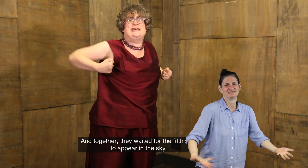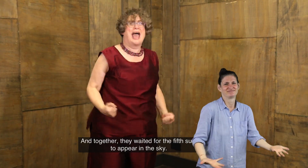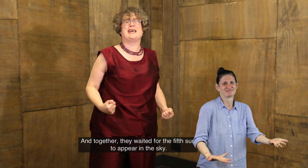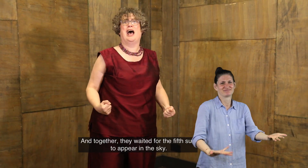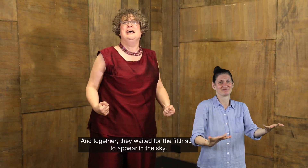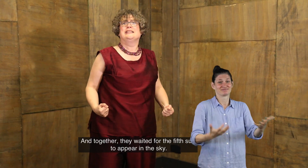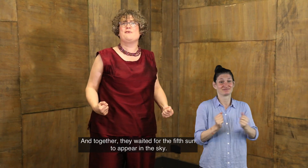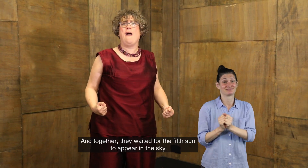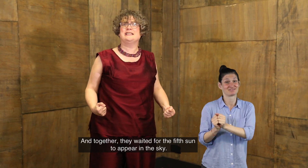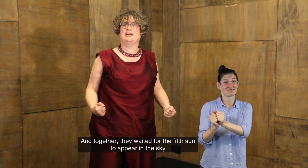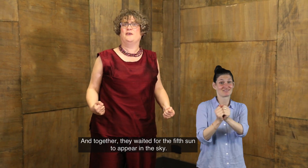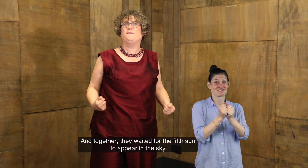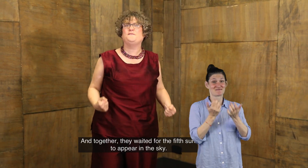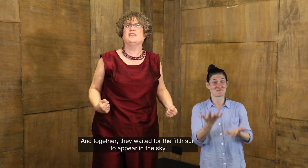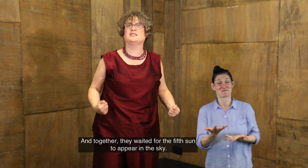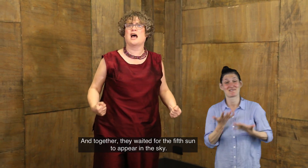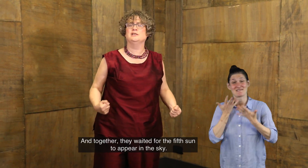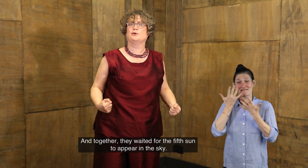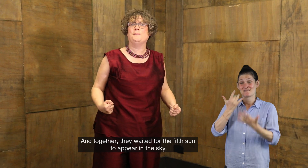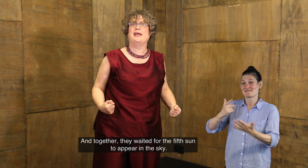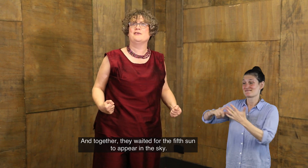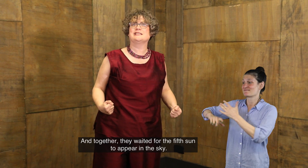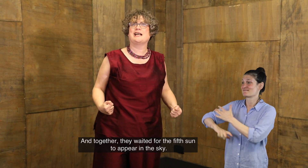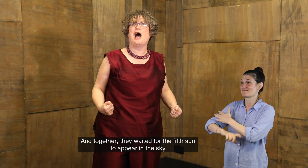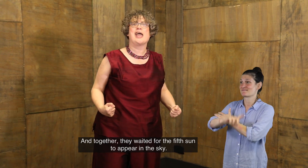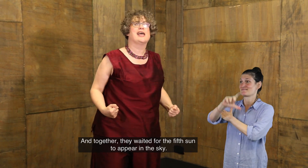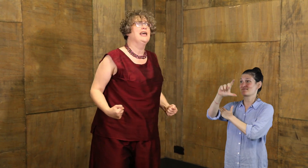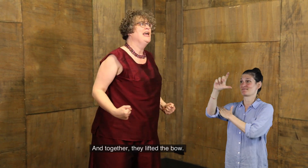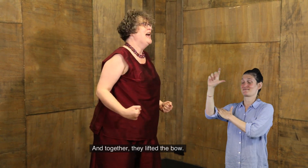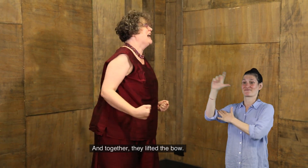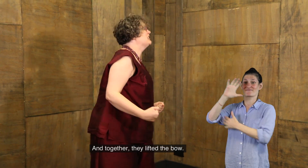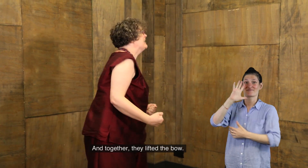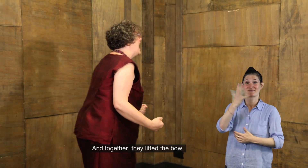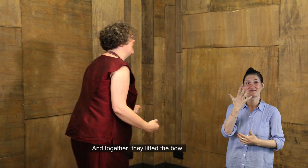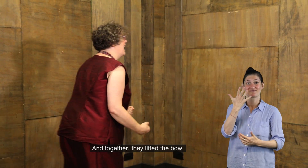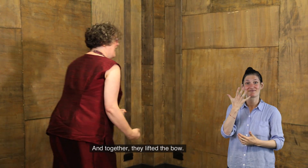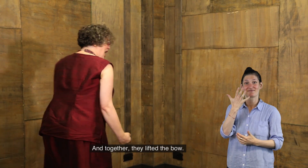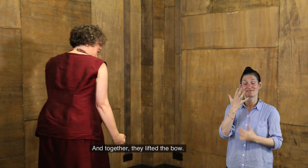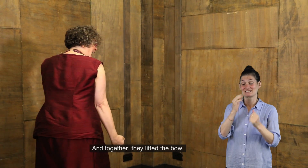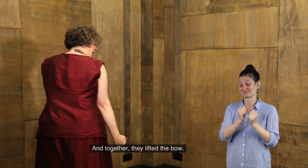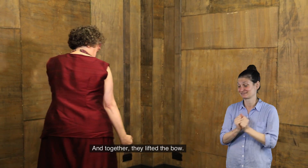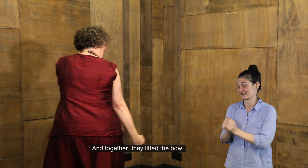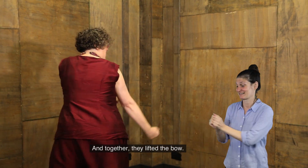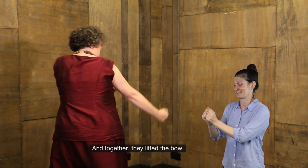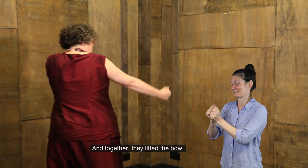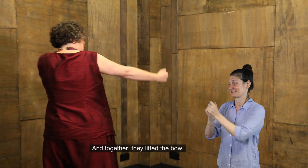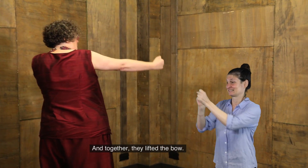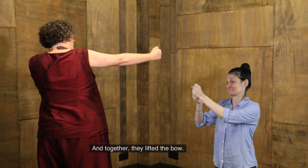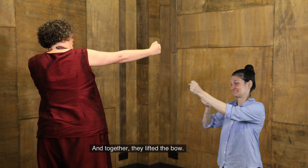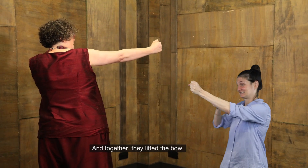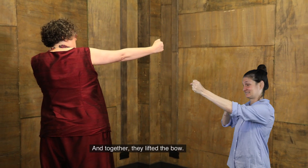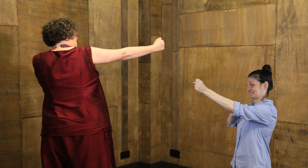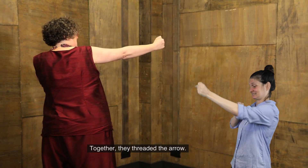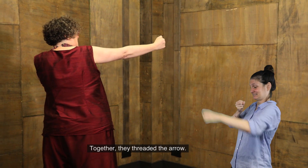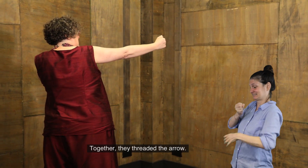And together, they waited for the fifth sun to appear in the sky. And together, they lifted